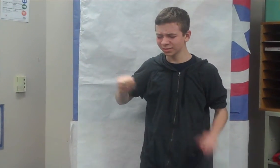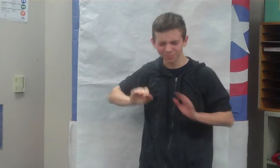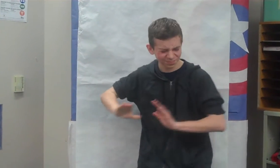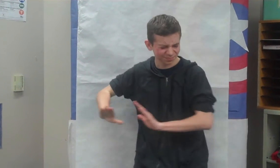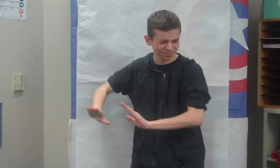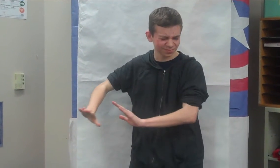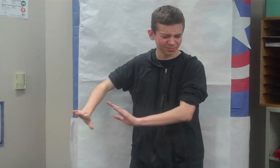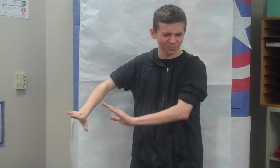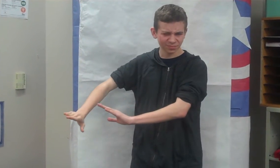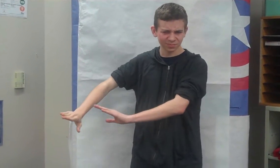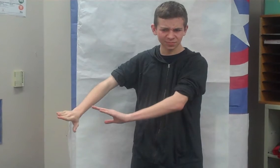know